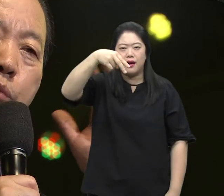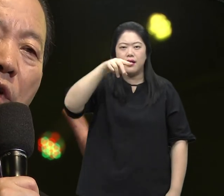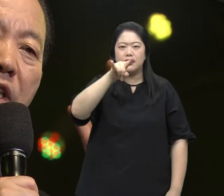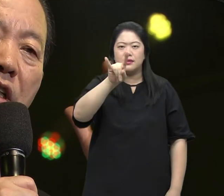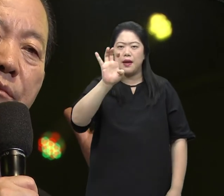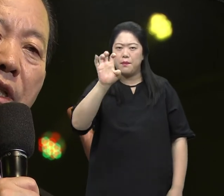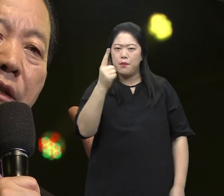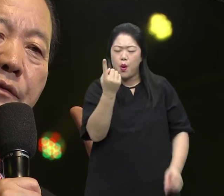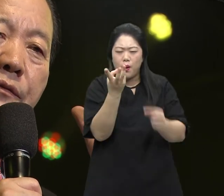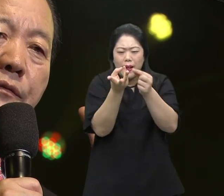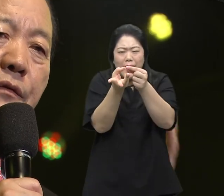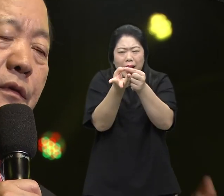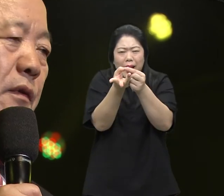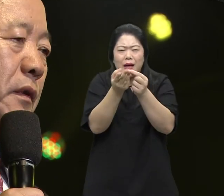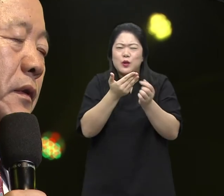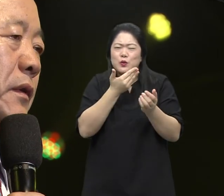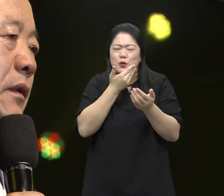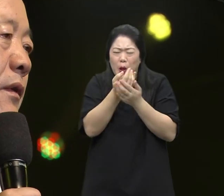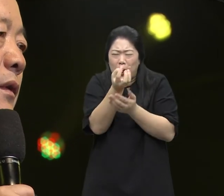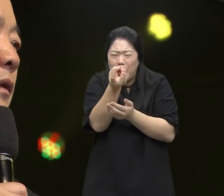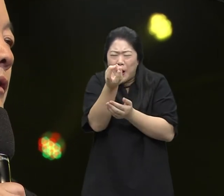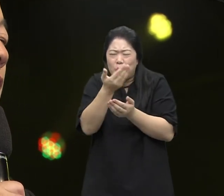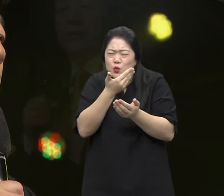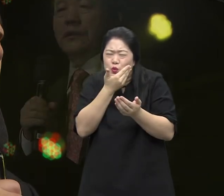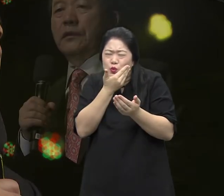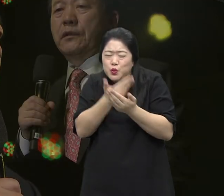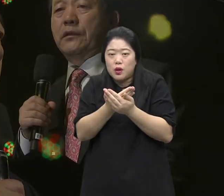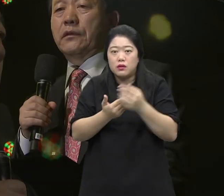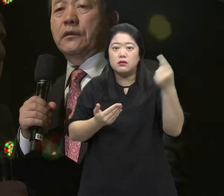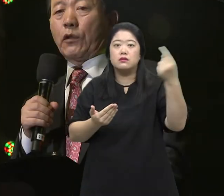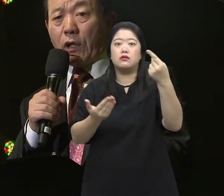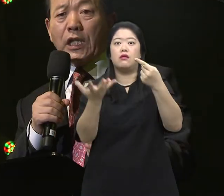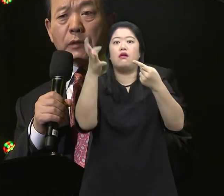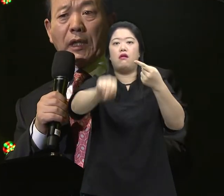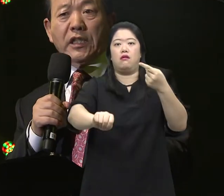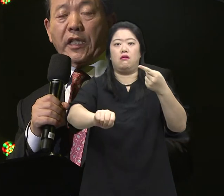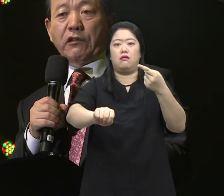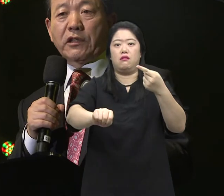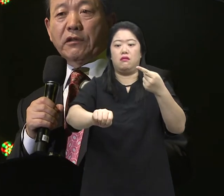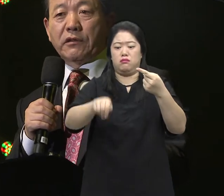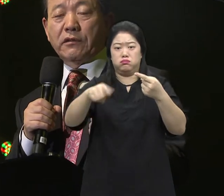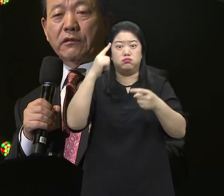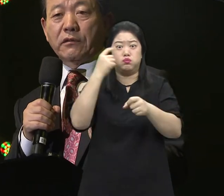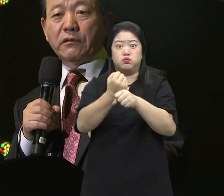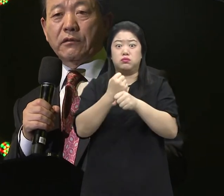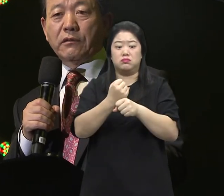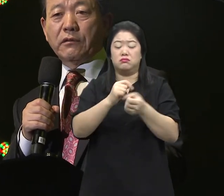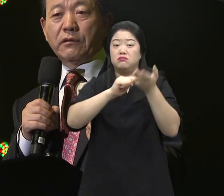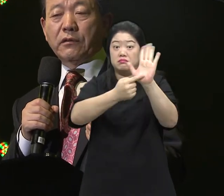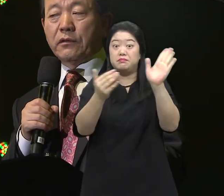That in our brains, we have over one billion cells. That means science is advancing.